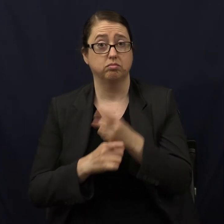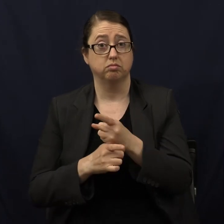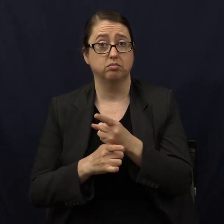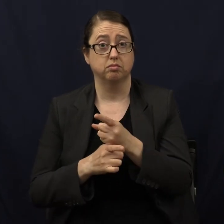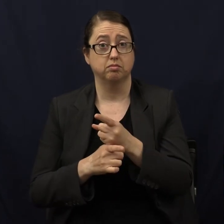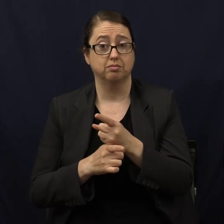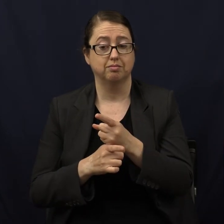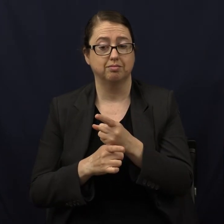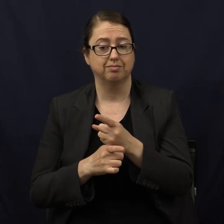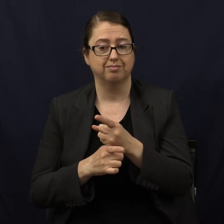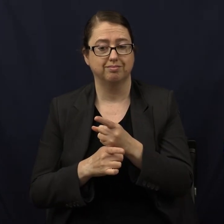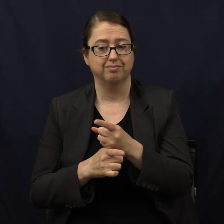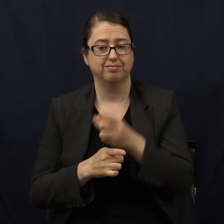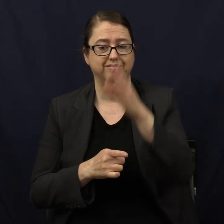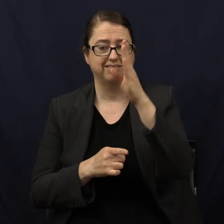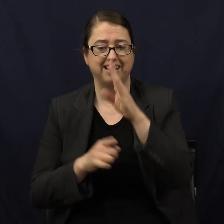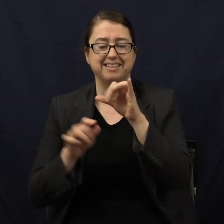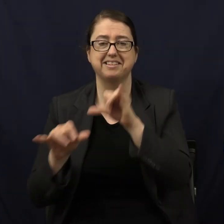And so did God.